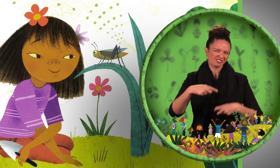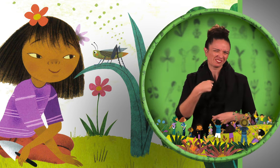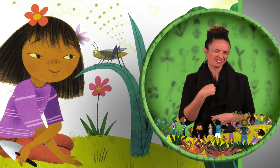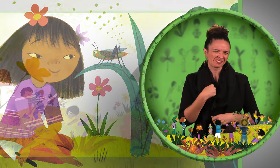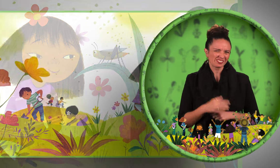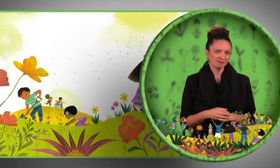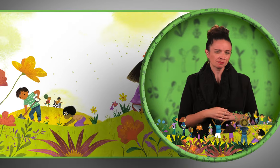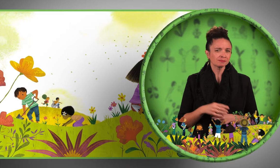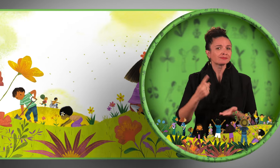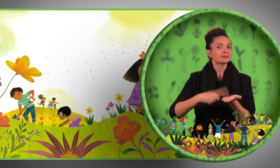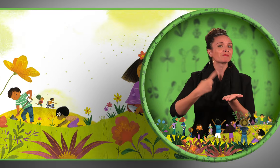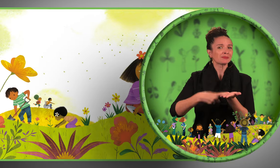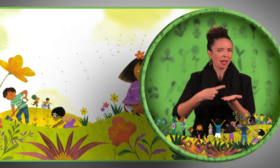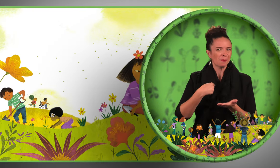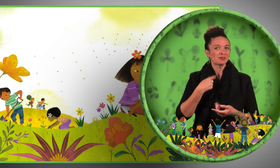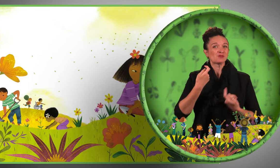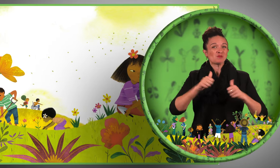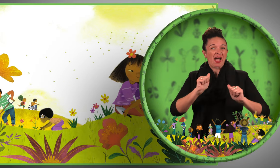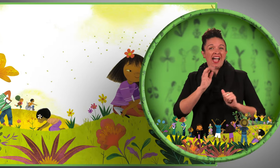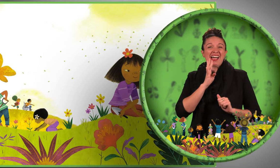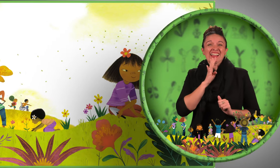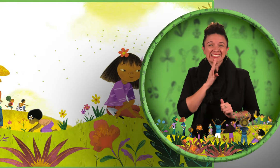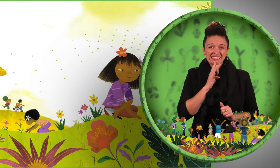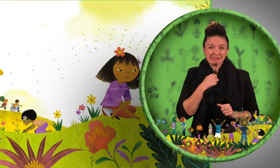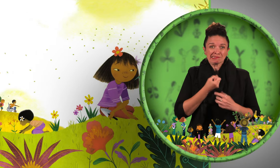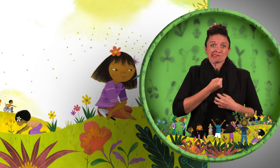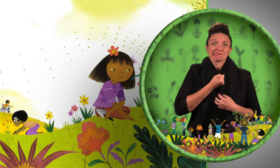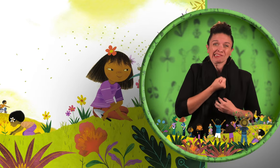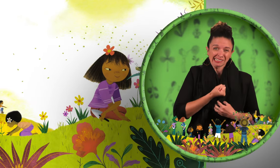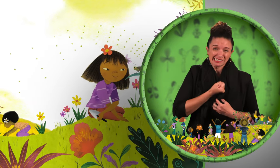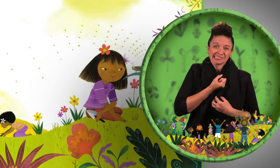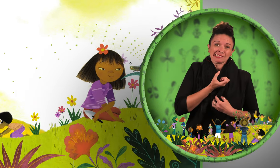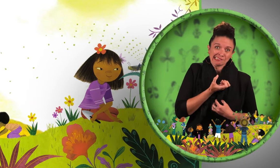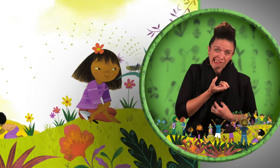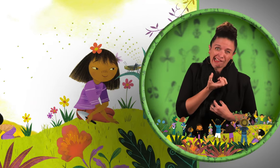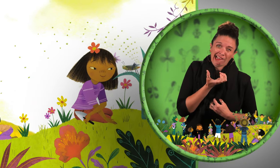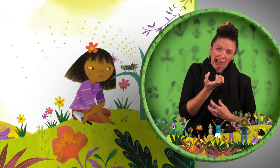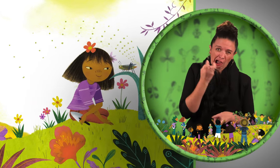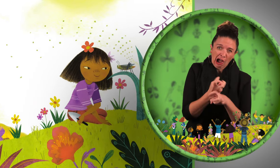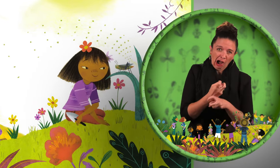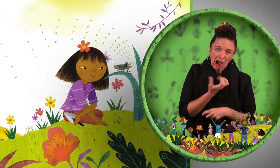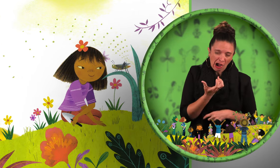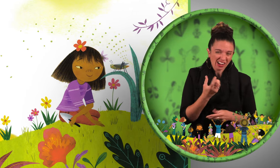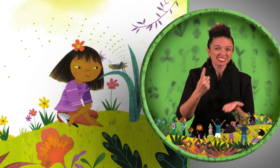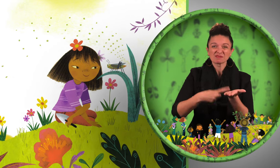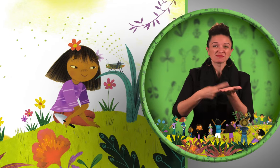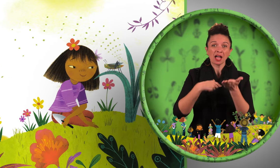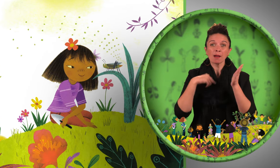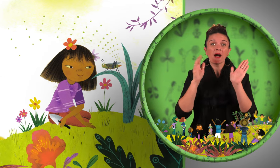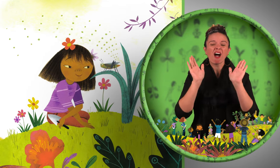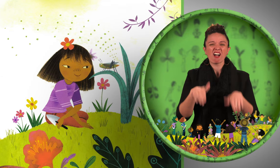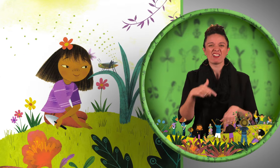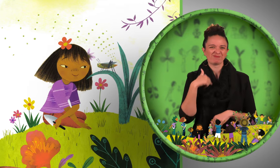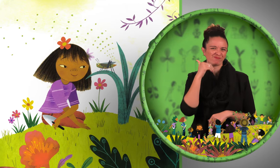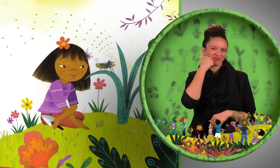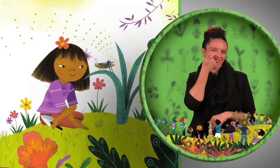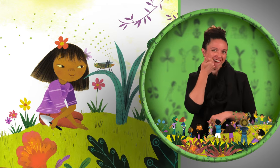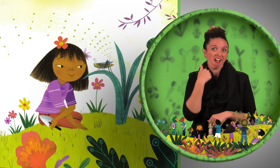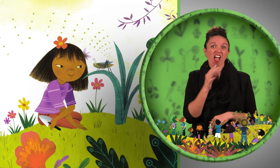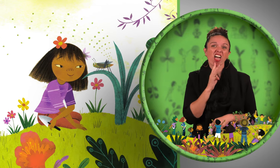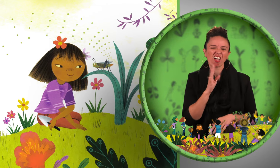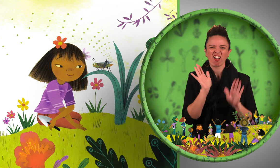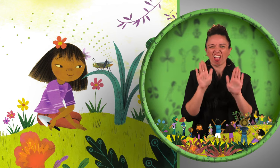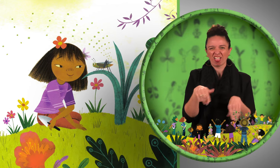stuck when I try to say it. It may take me a little longer to express myself, and